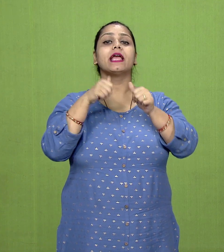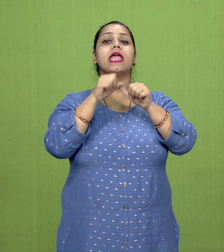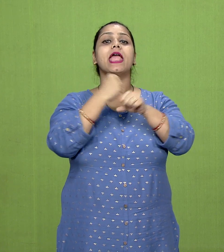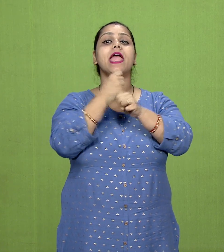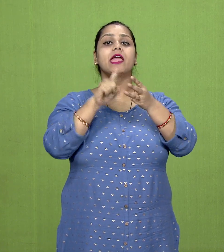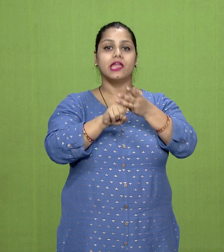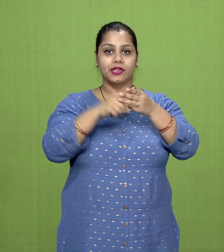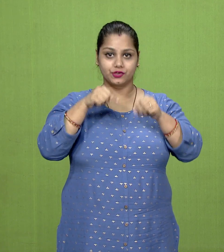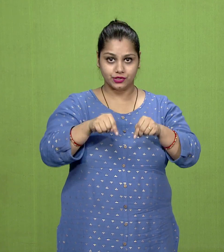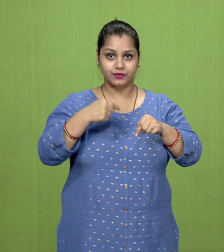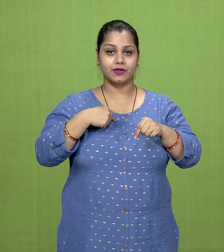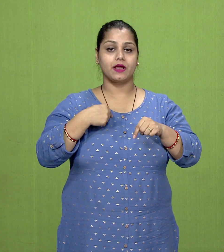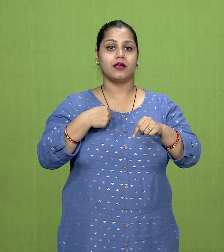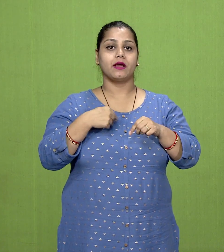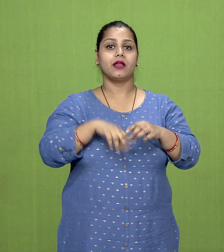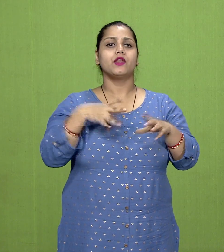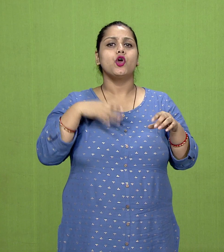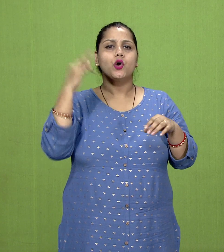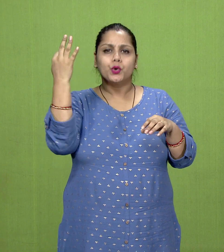marks a new phase